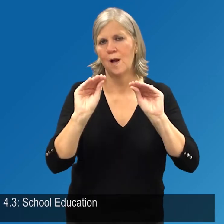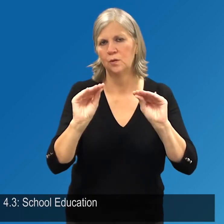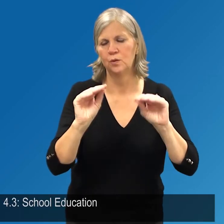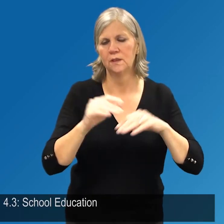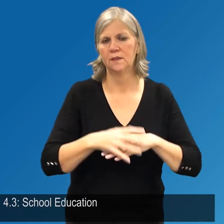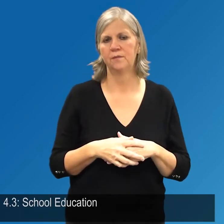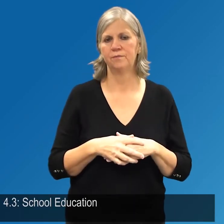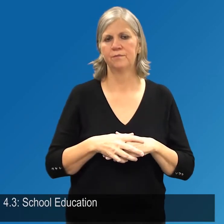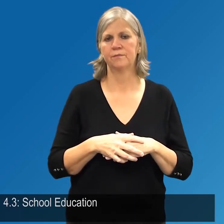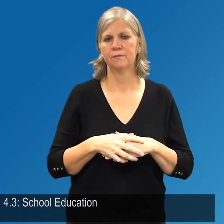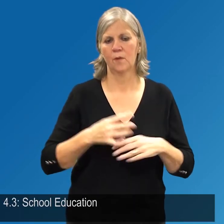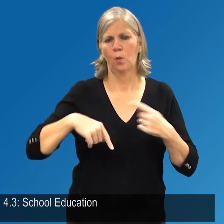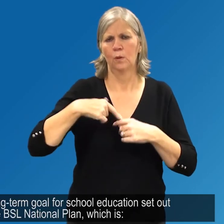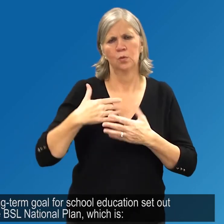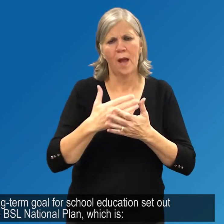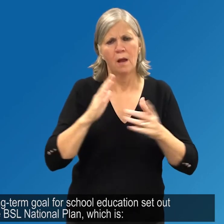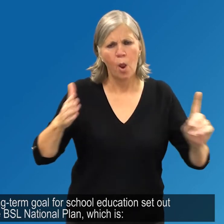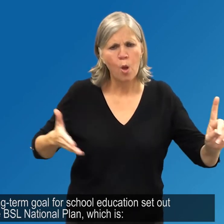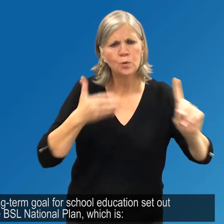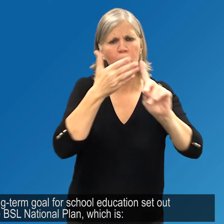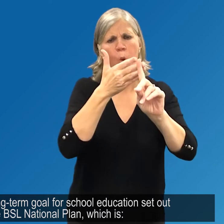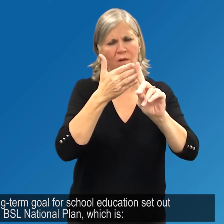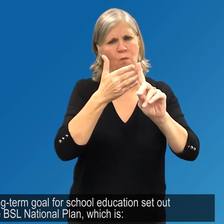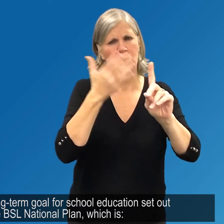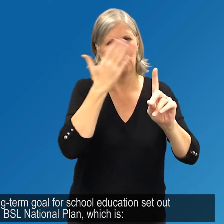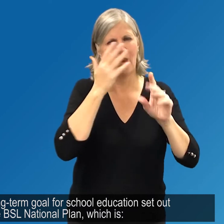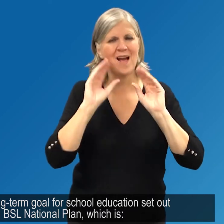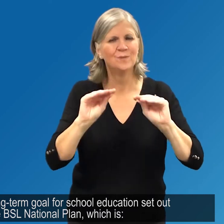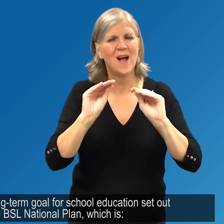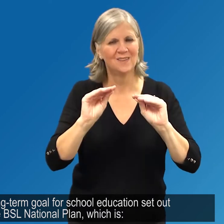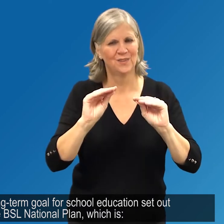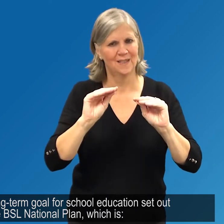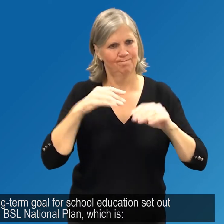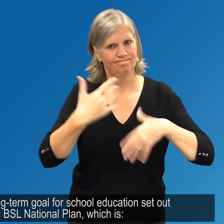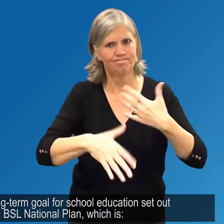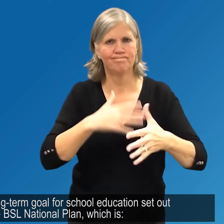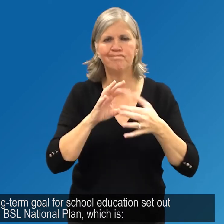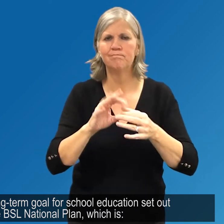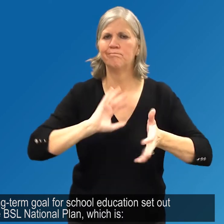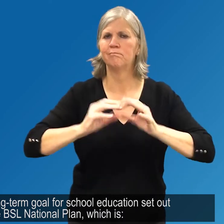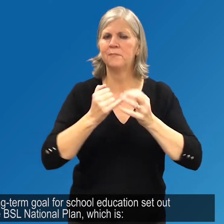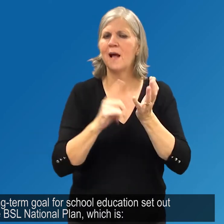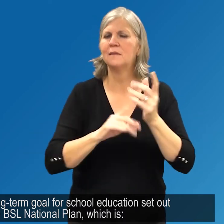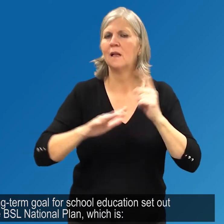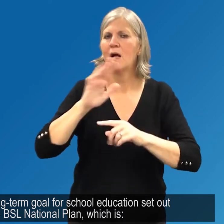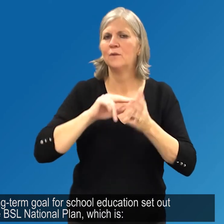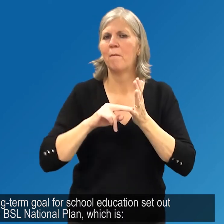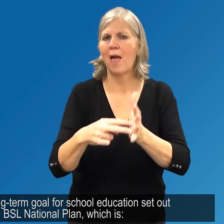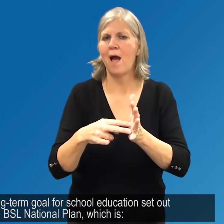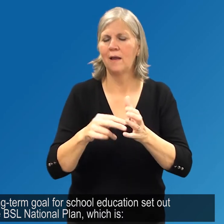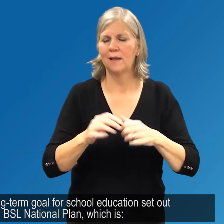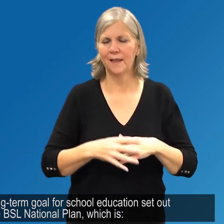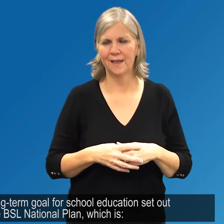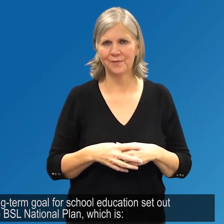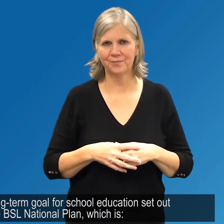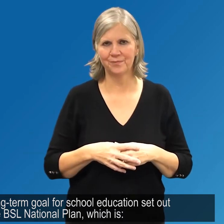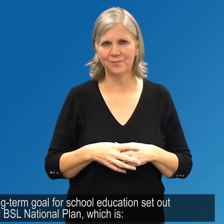4.3 School education. We share the long term goal for school education set out in the BSL national